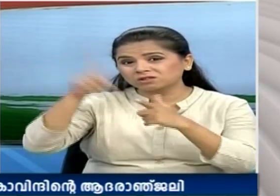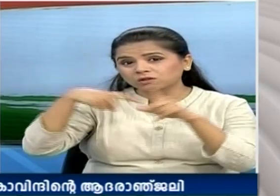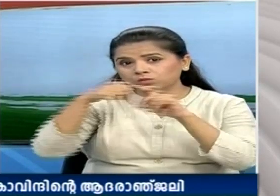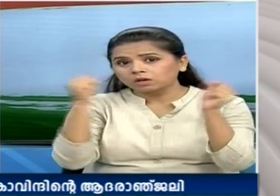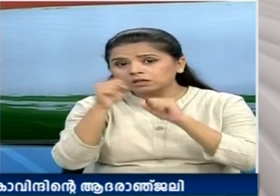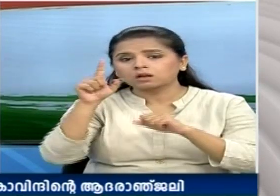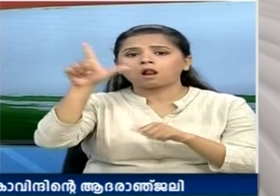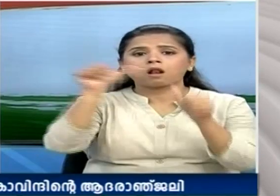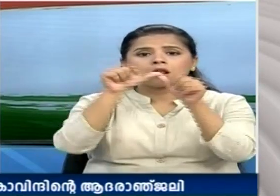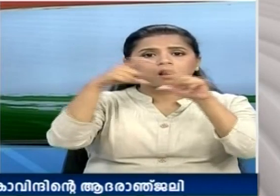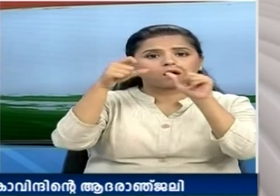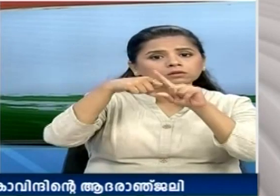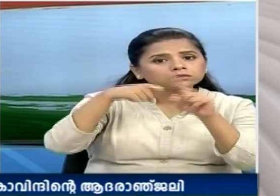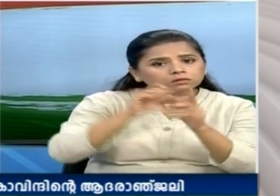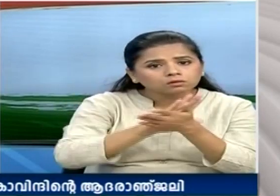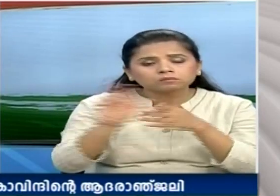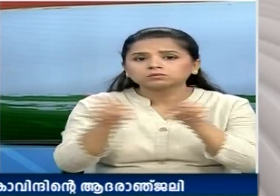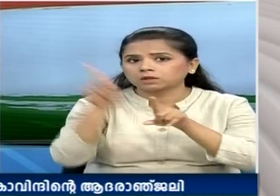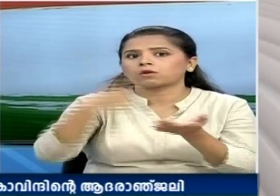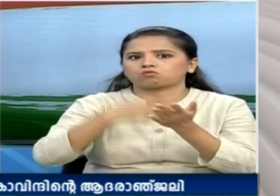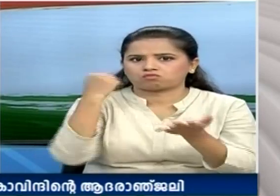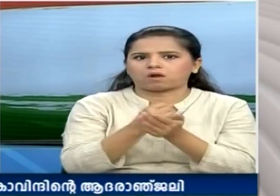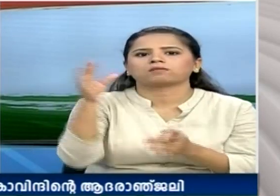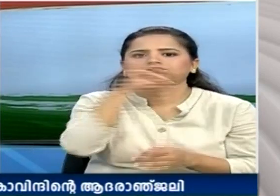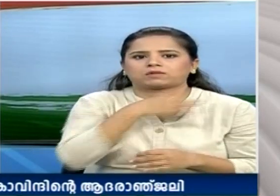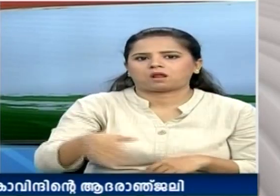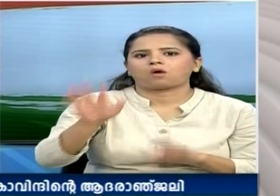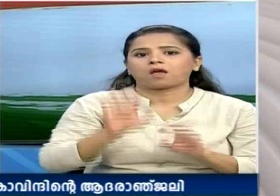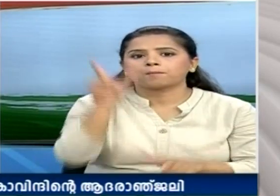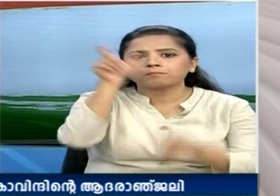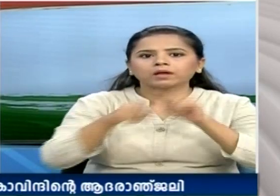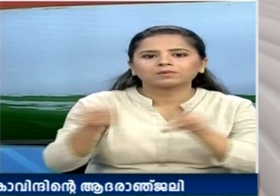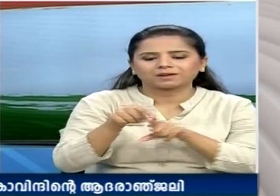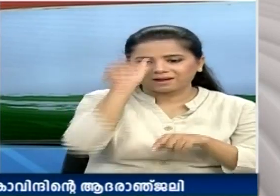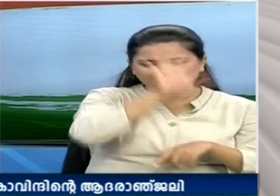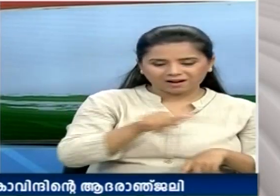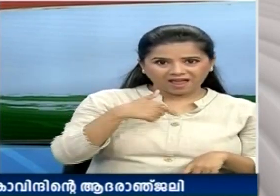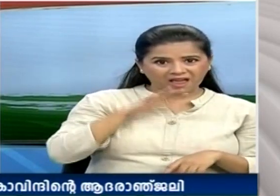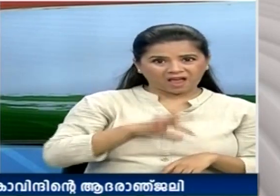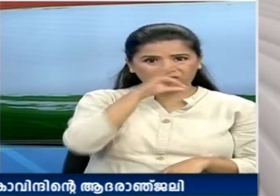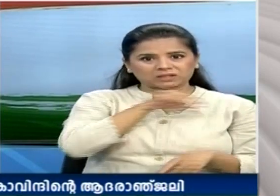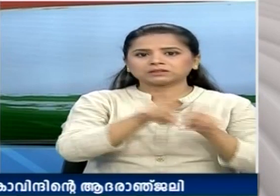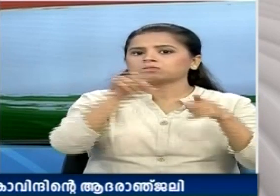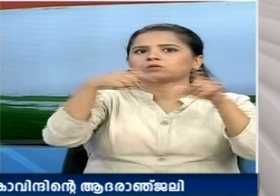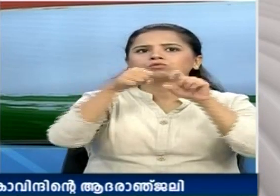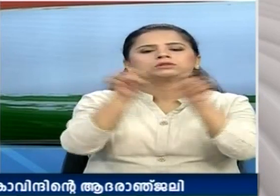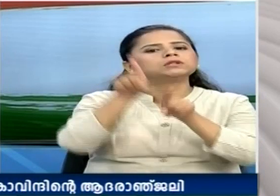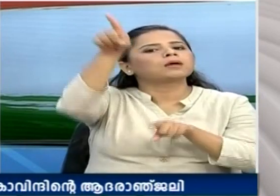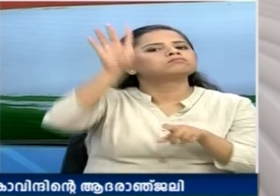people access to the same rights and privileges as their fellow citizens in the rest of the country. Urges the people to remember with